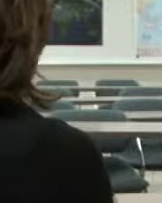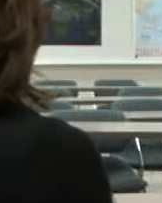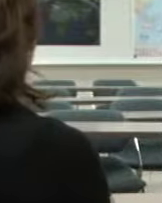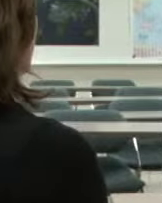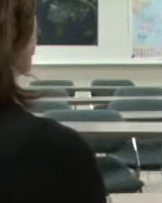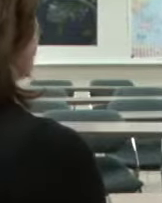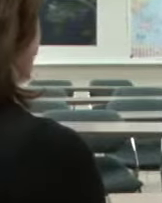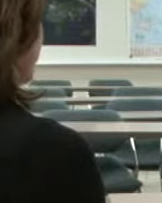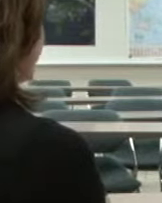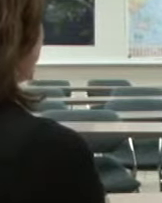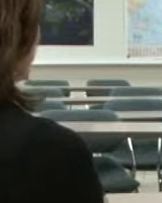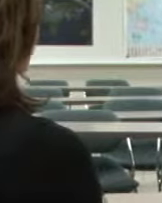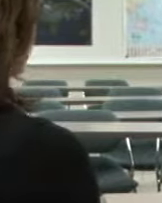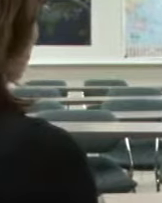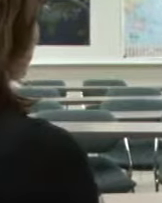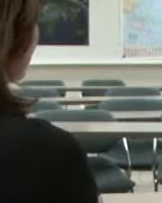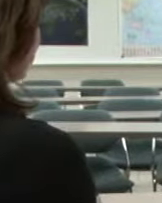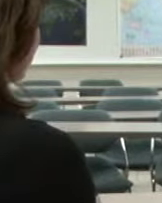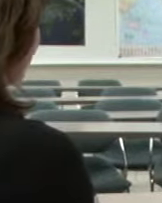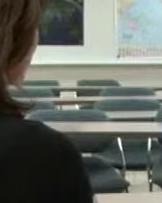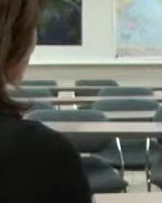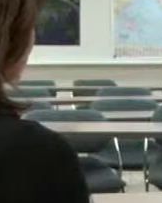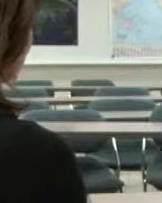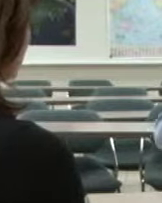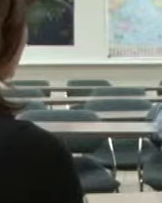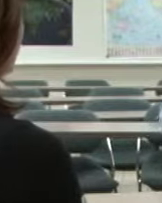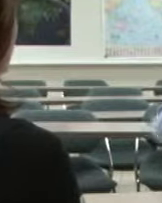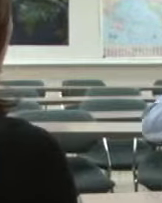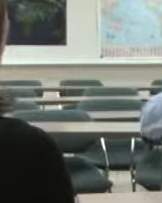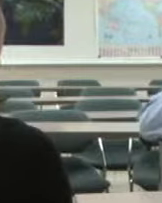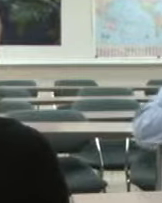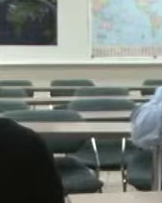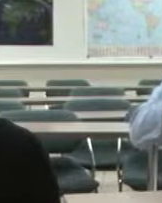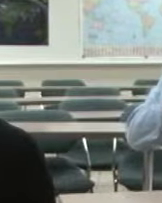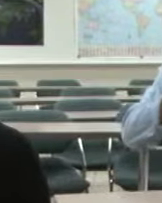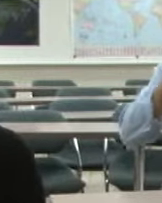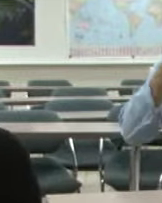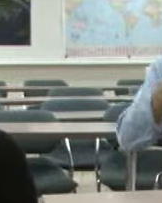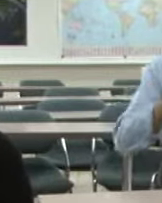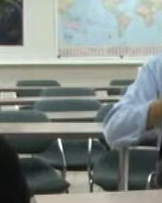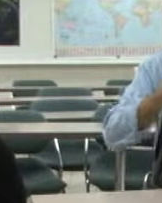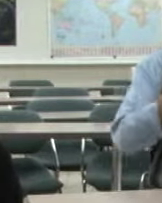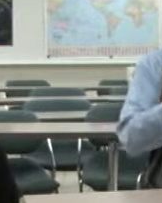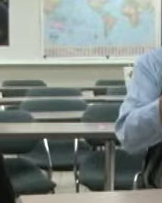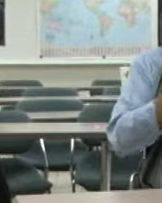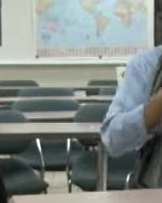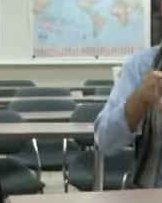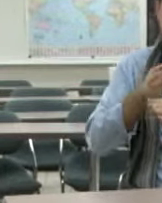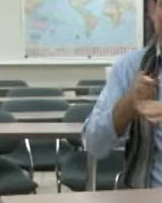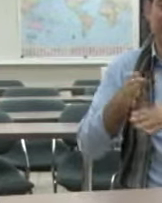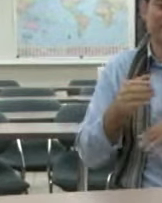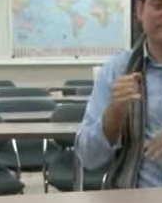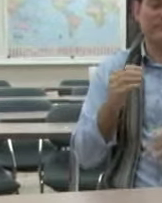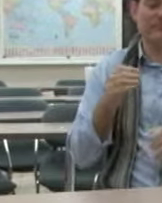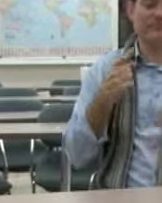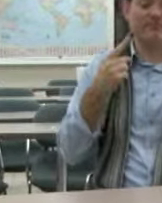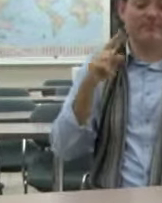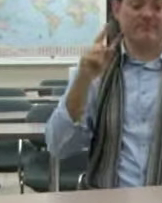I was born in, or I was raised in Grand Rapids area. I went to a few different colleges, and then I decided, I didn't quite decide my